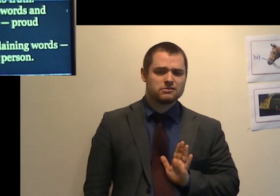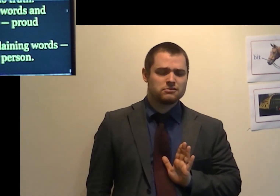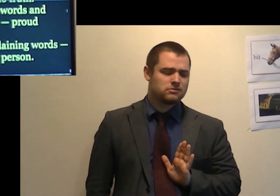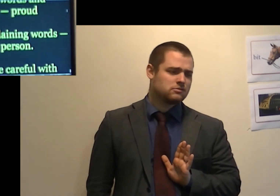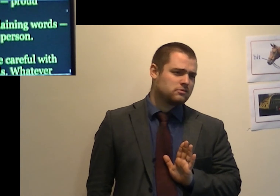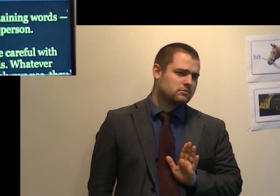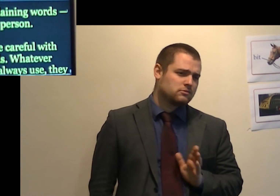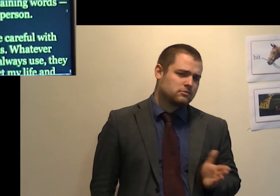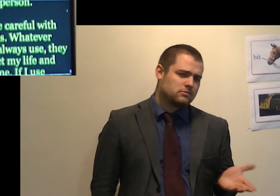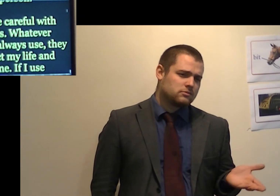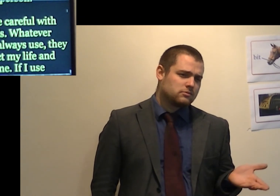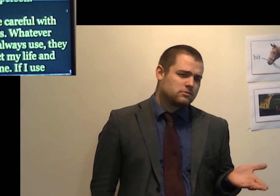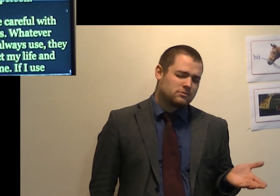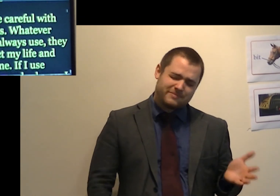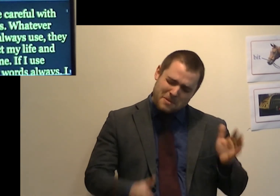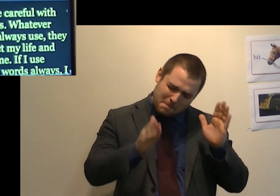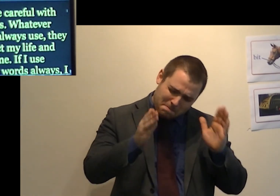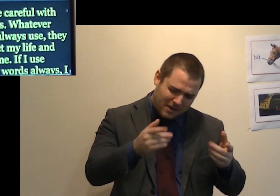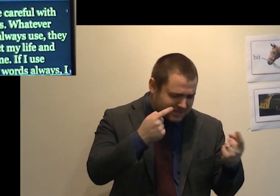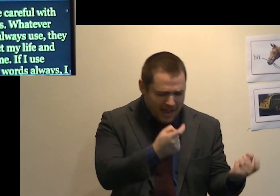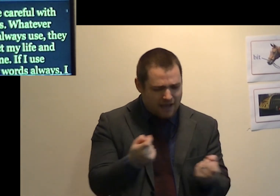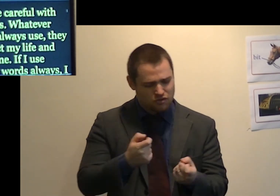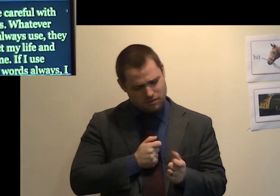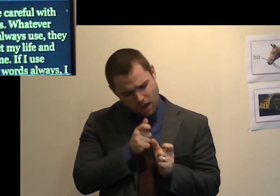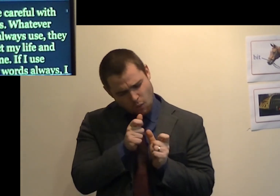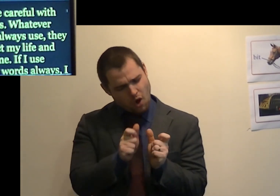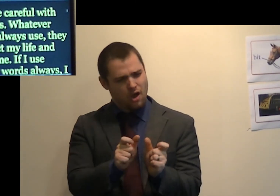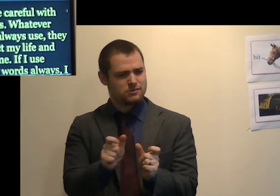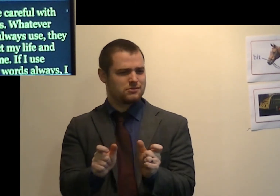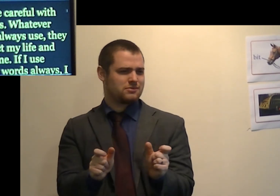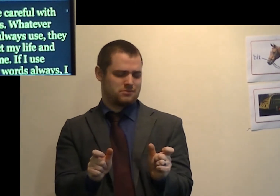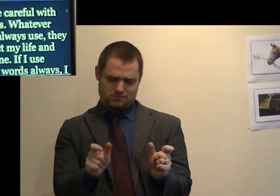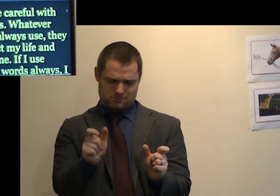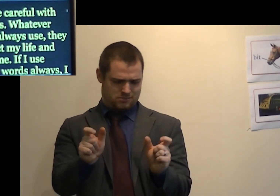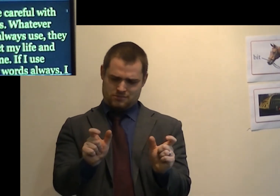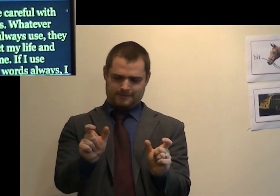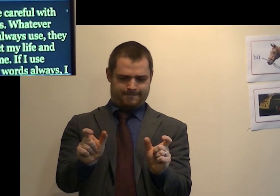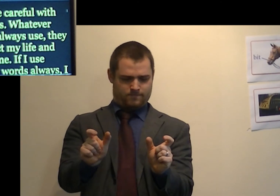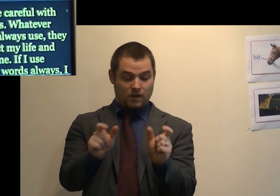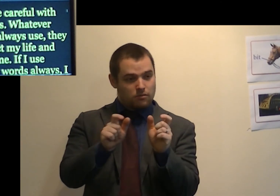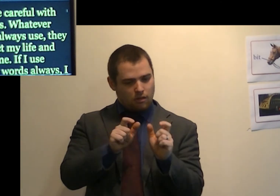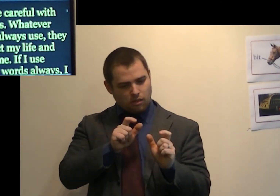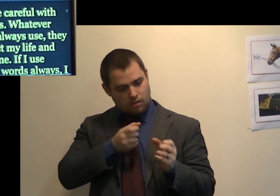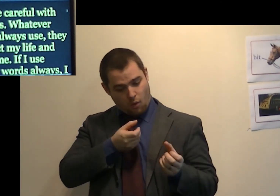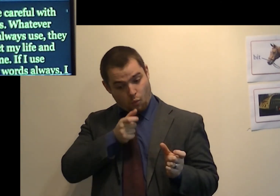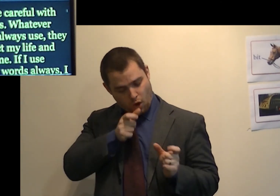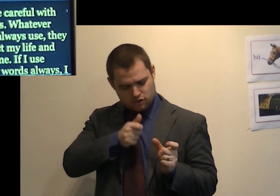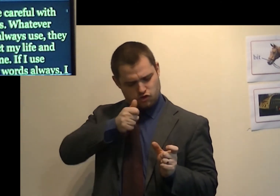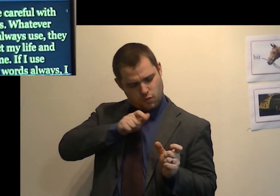I must be careful with my words. Whatever words I always use, they